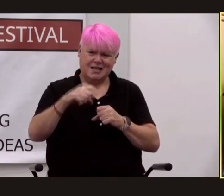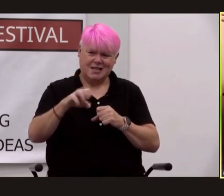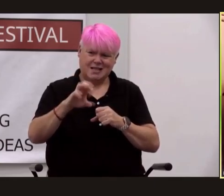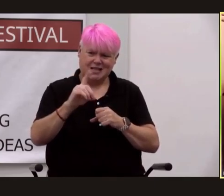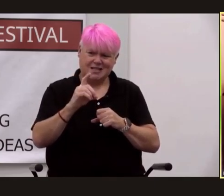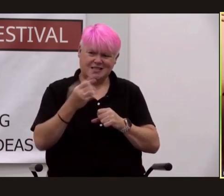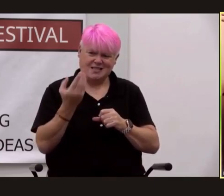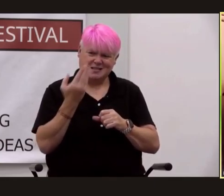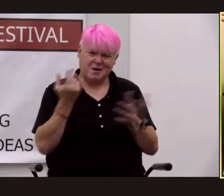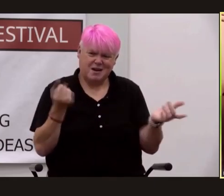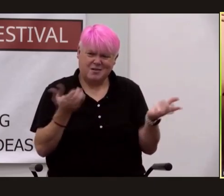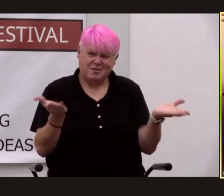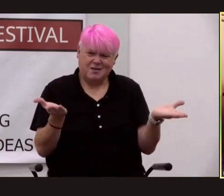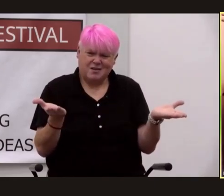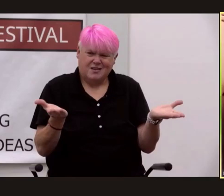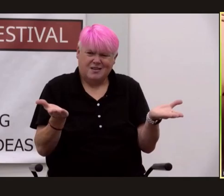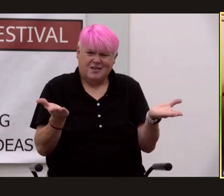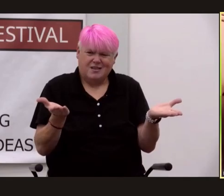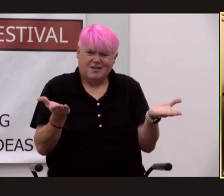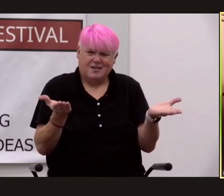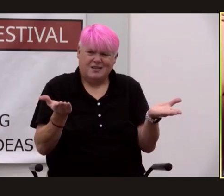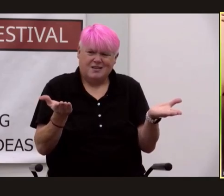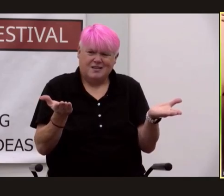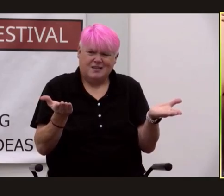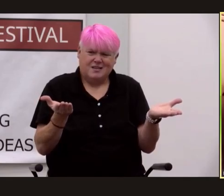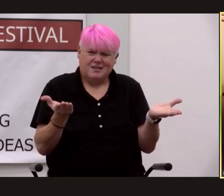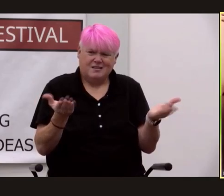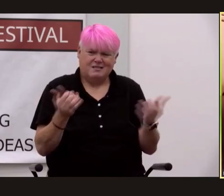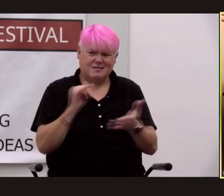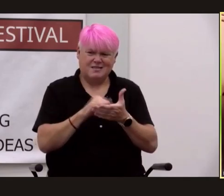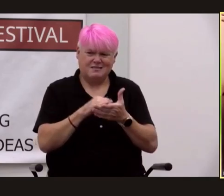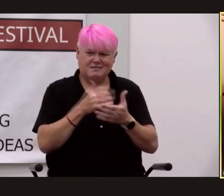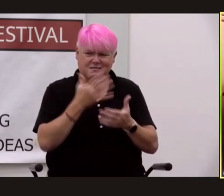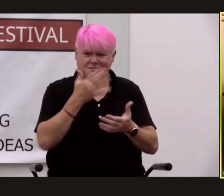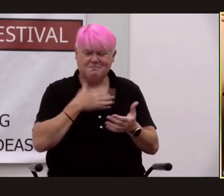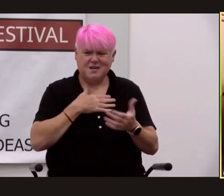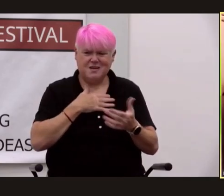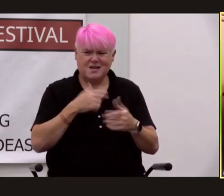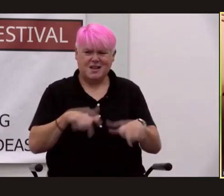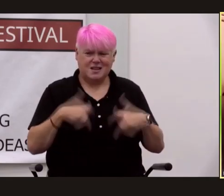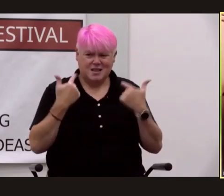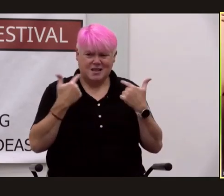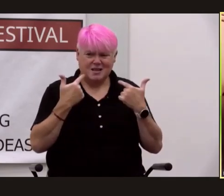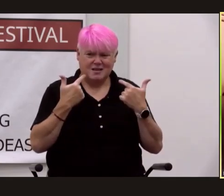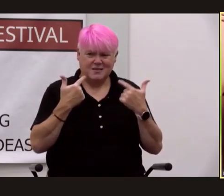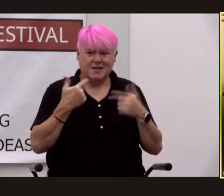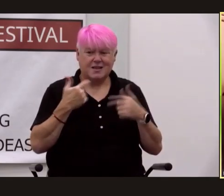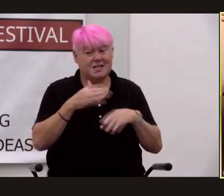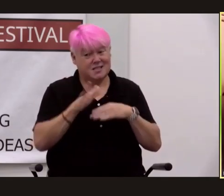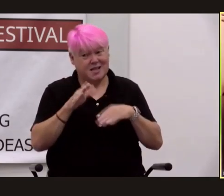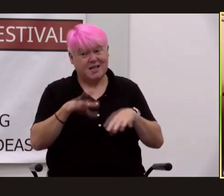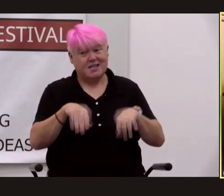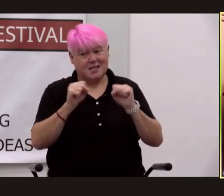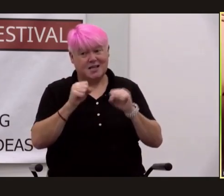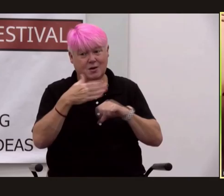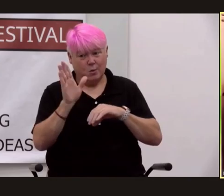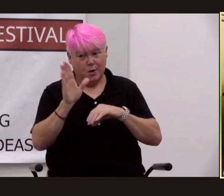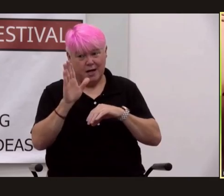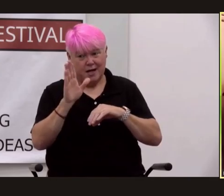all my life at least i could take away the burden of a paralyzed soul